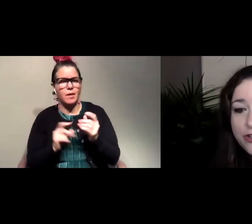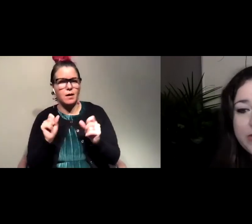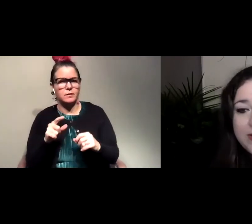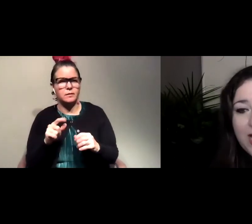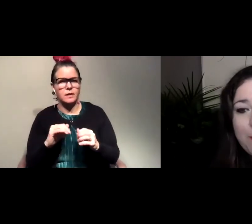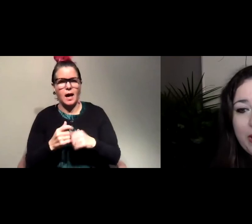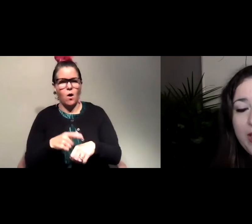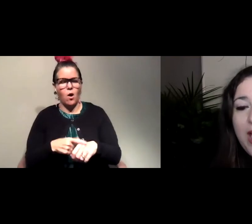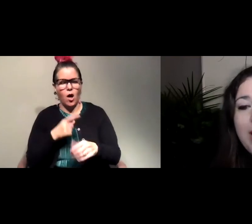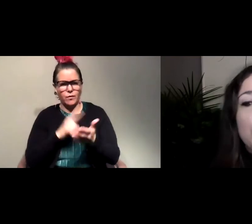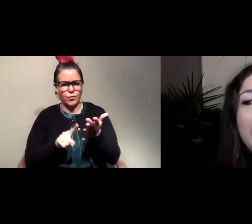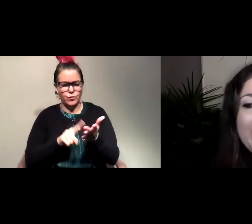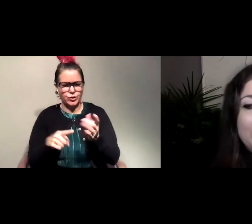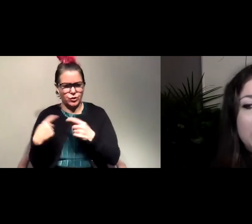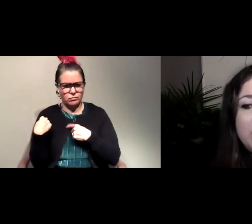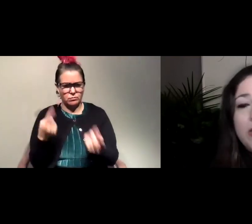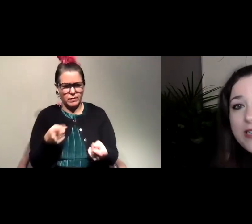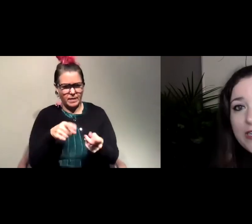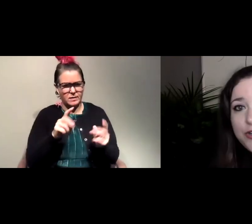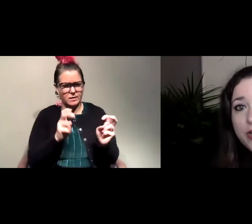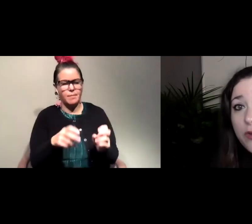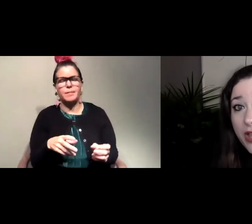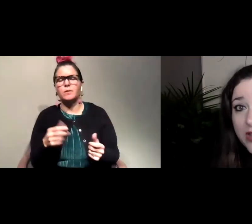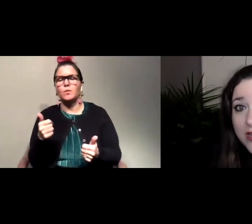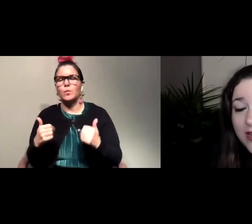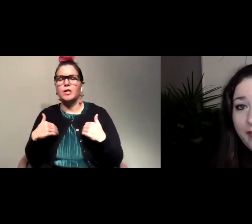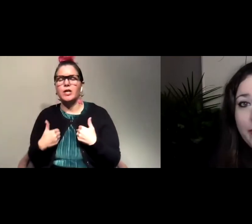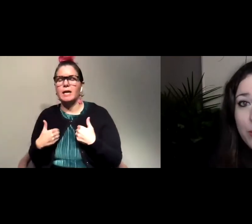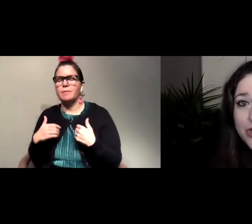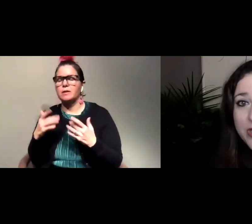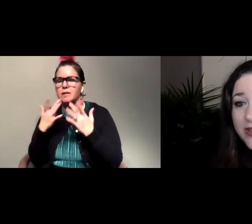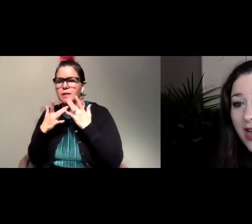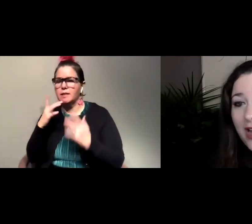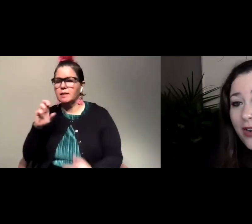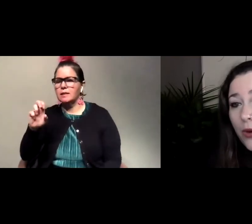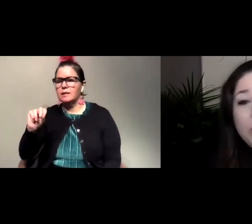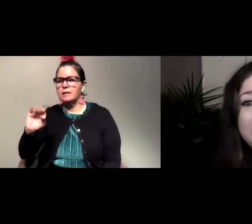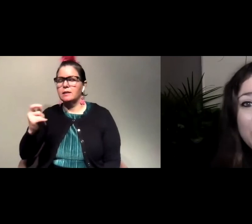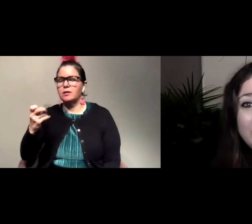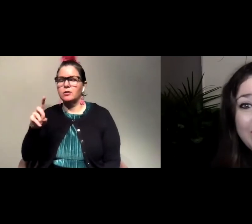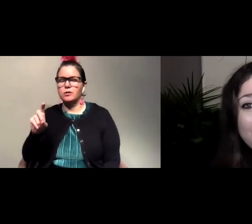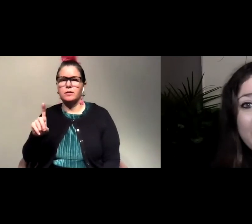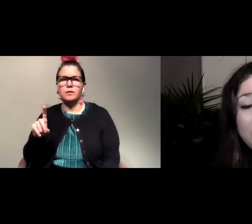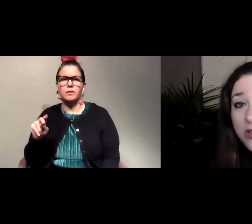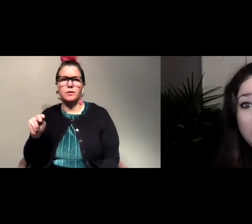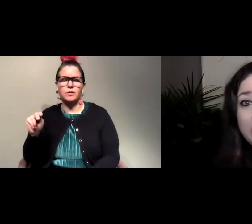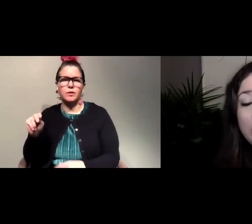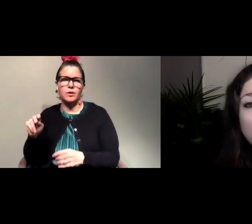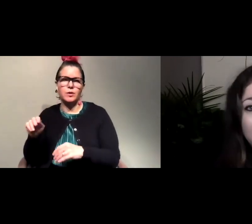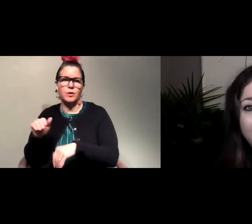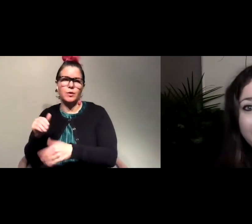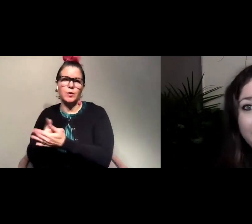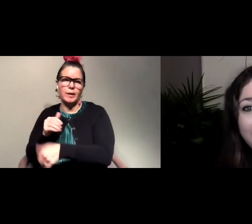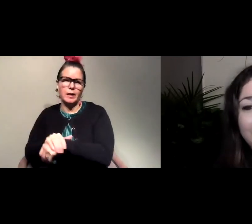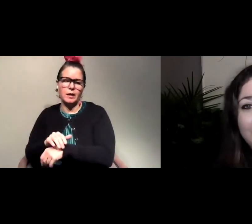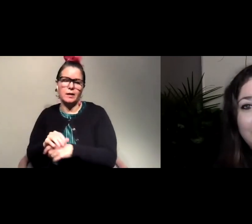researching this topic and what animals are endangered in New England? And the other question is, uh, what's the most endangered animal in the